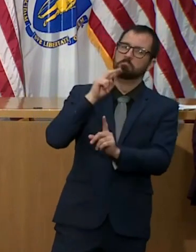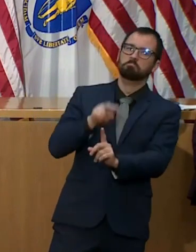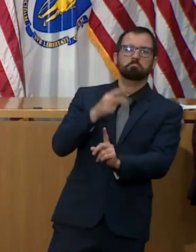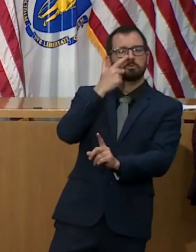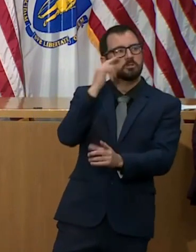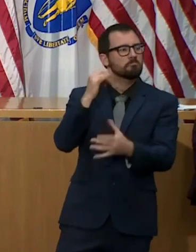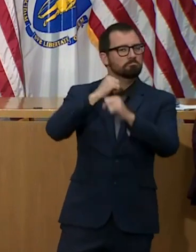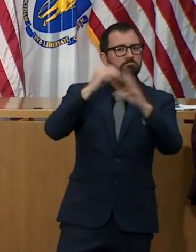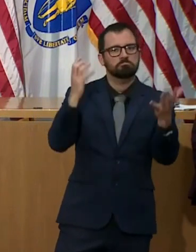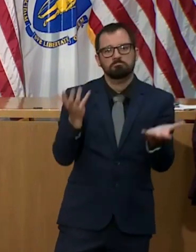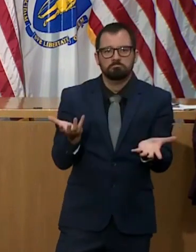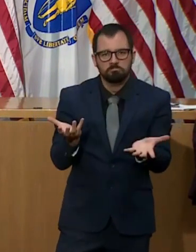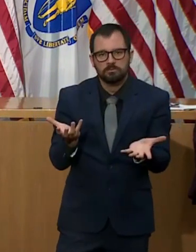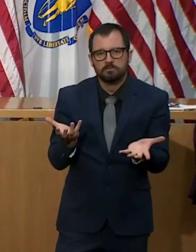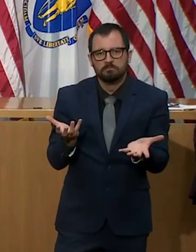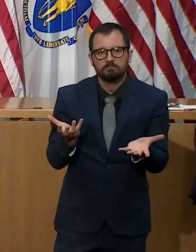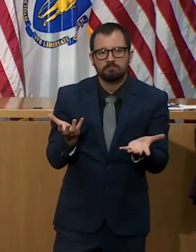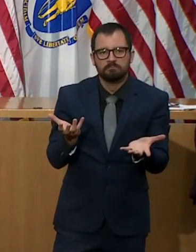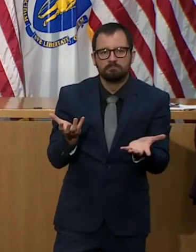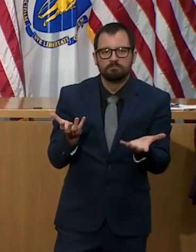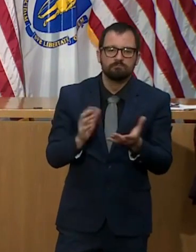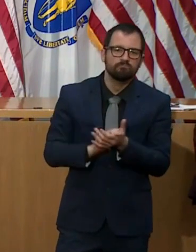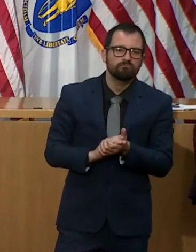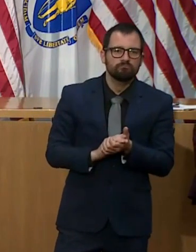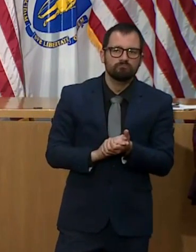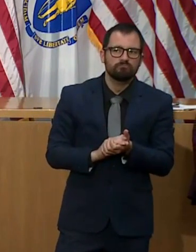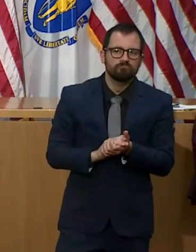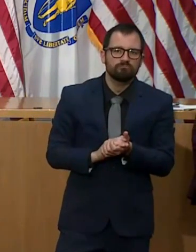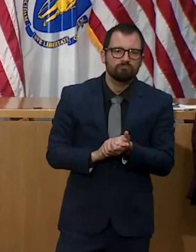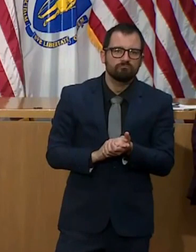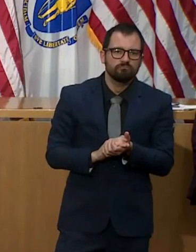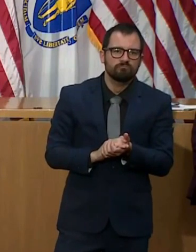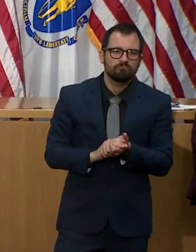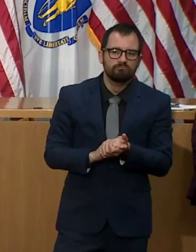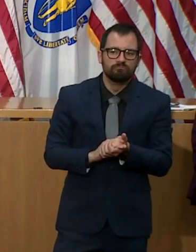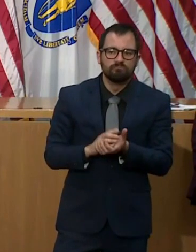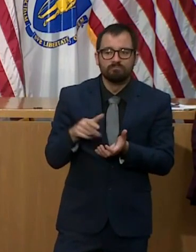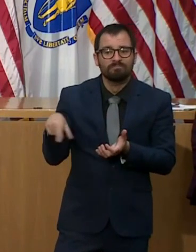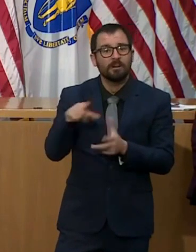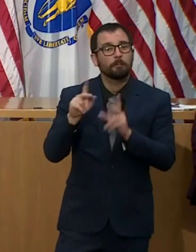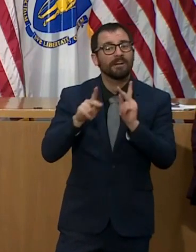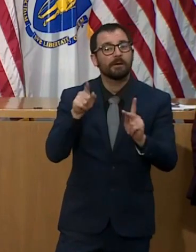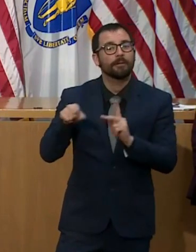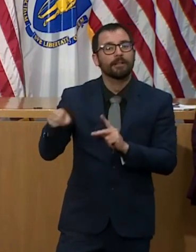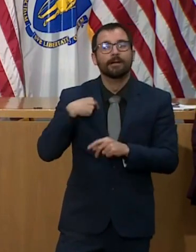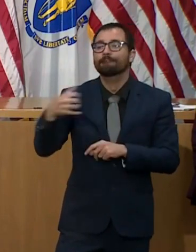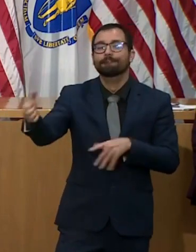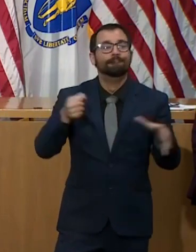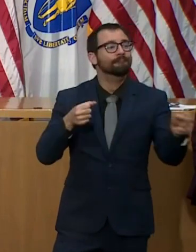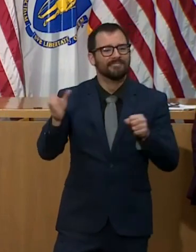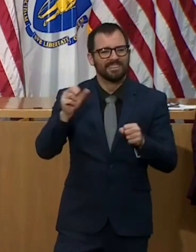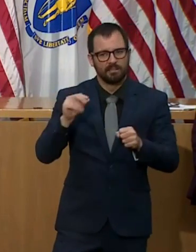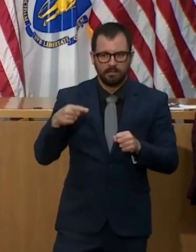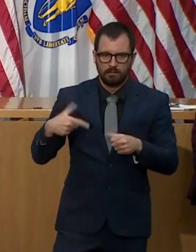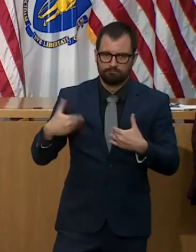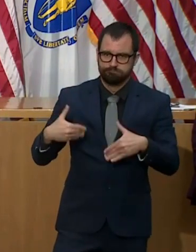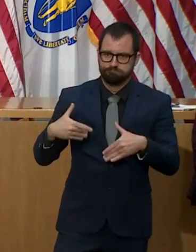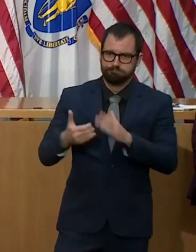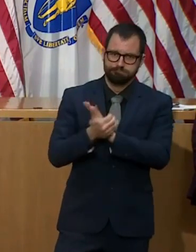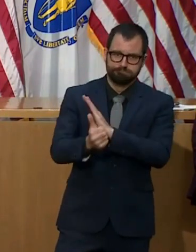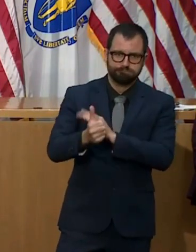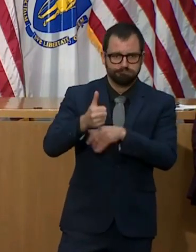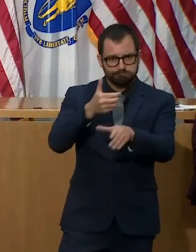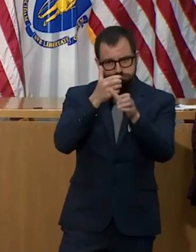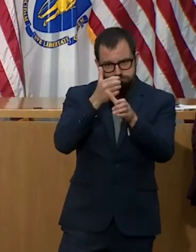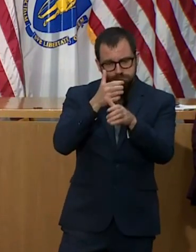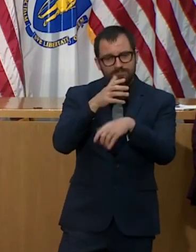lot of people on it who are very qualified and represent a lot of geography and a number of different business models here